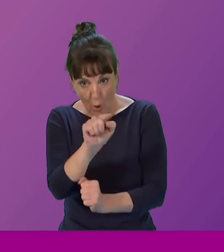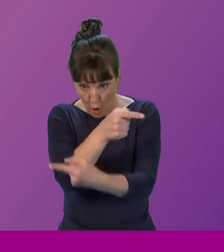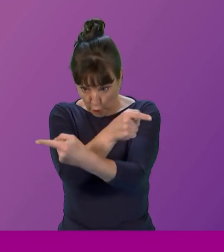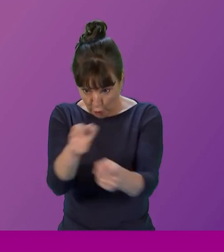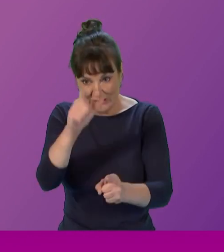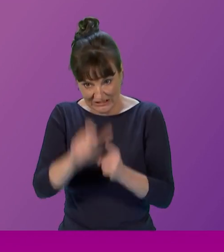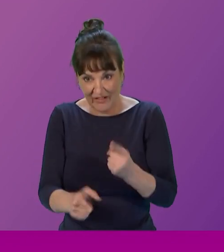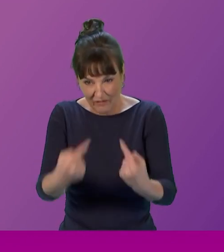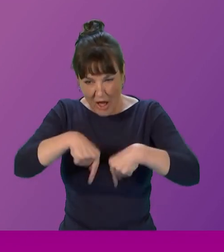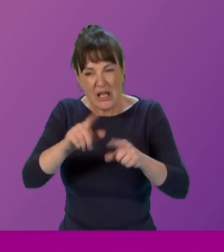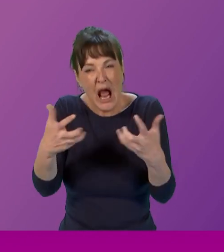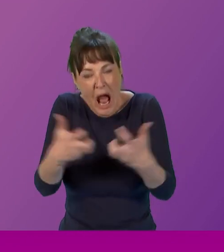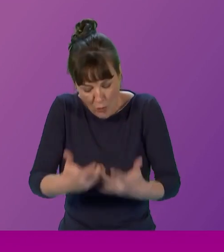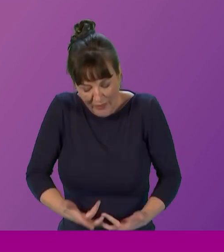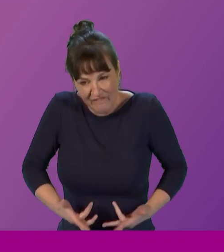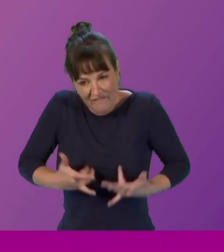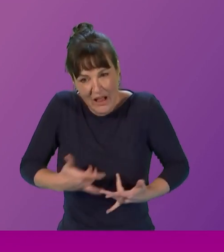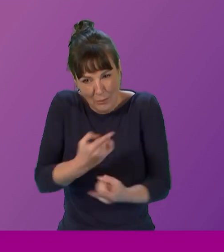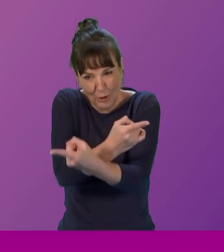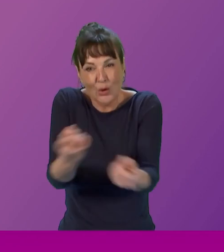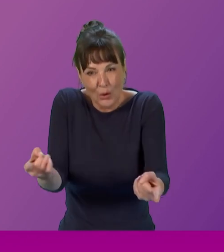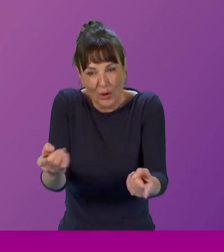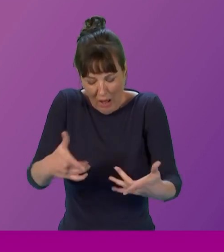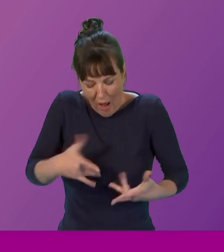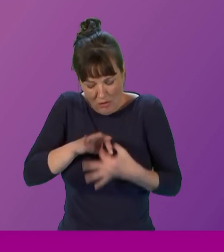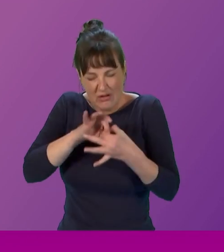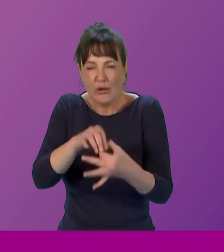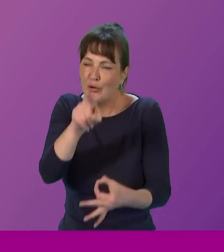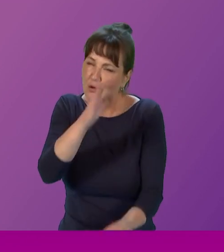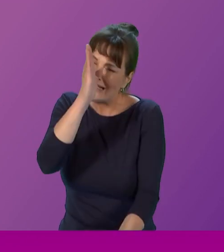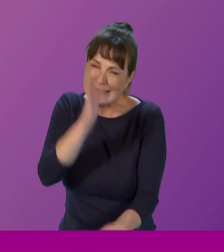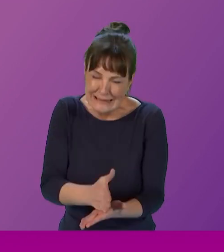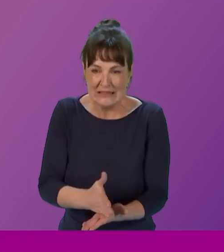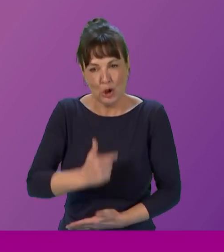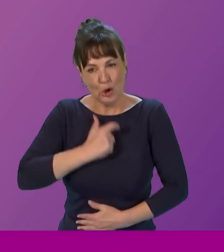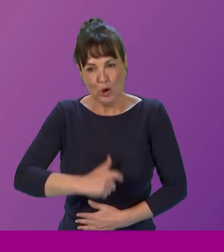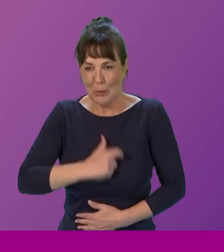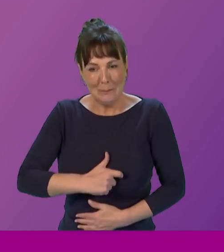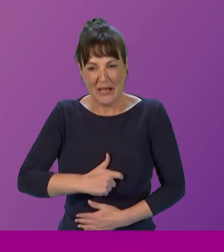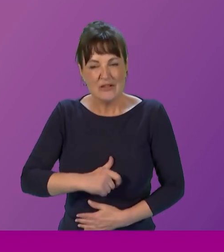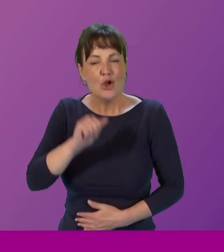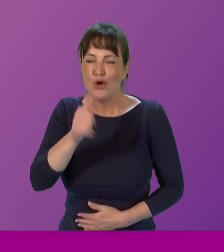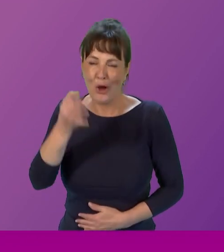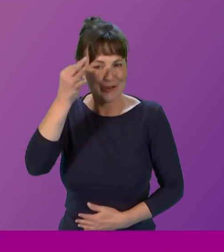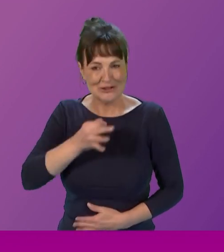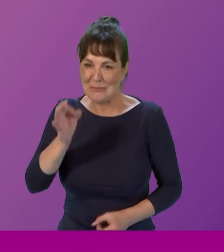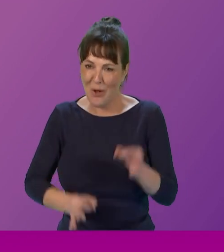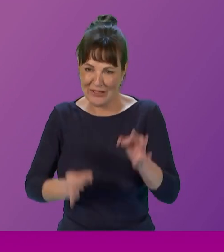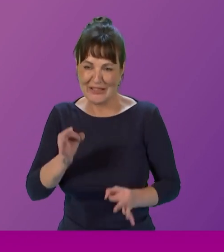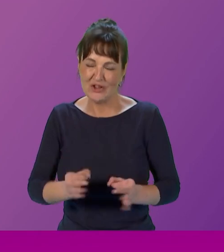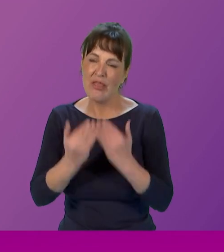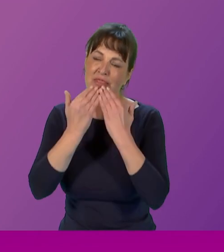what you actually mean to us as a person and a decent human being, not just a politician.